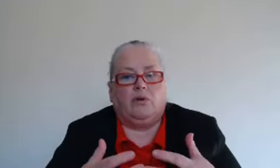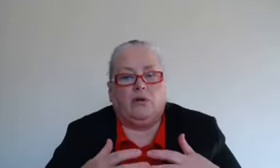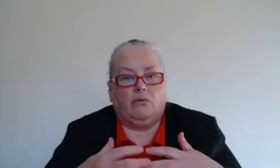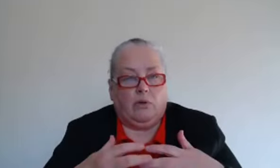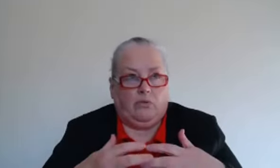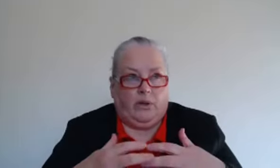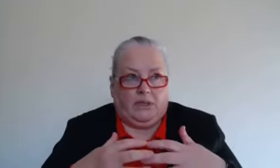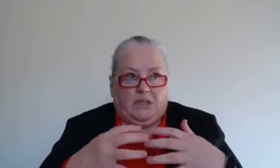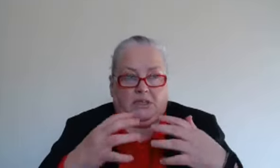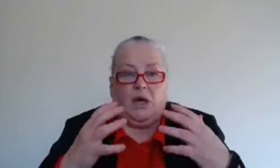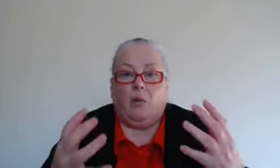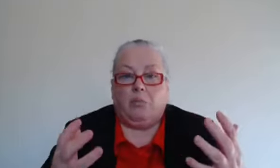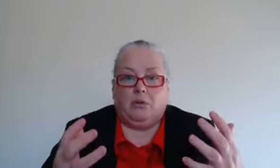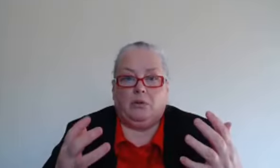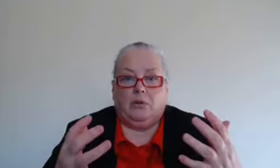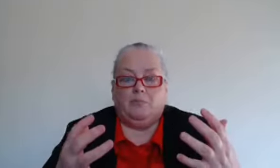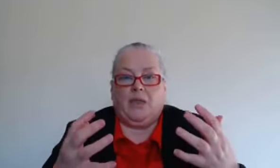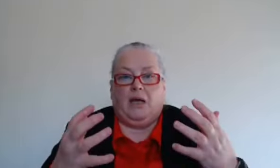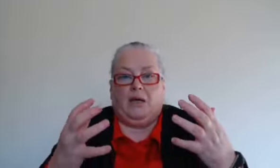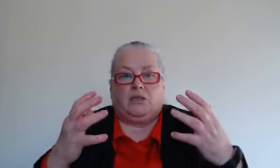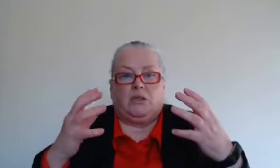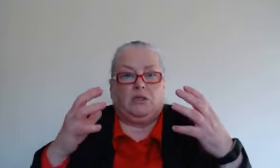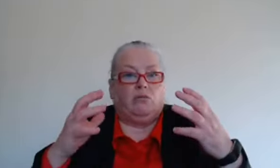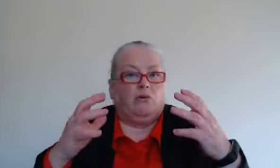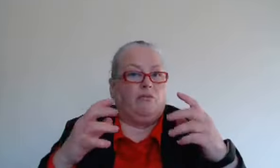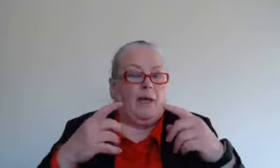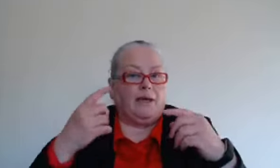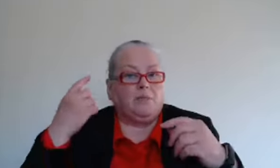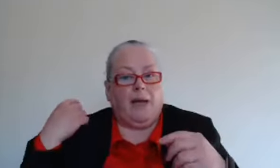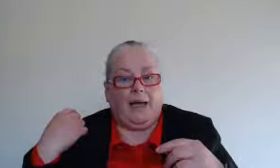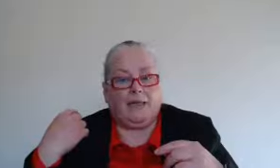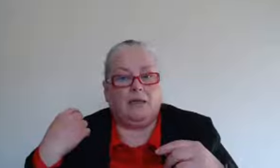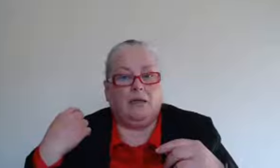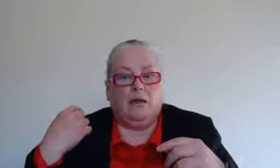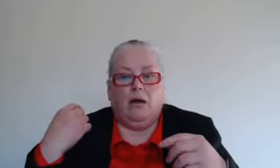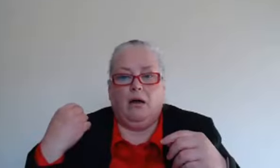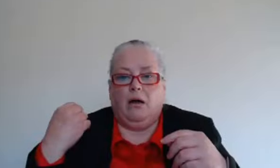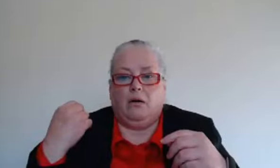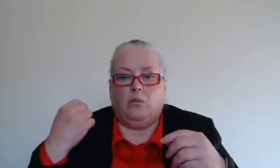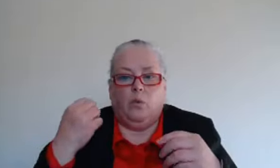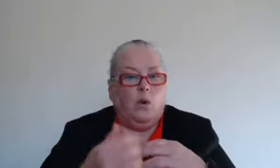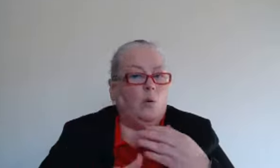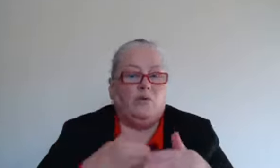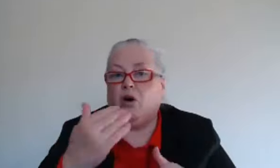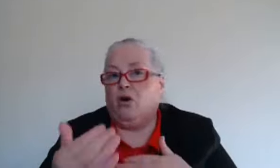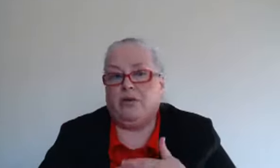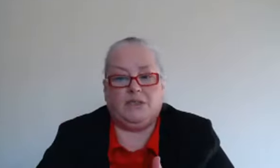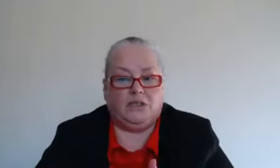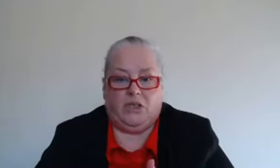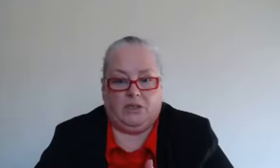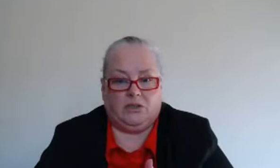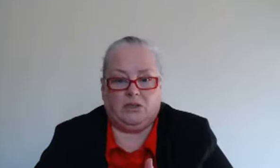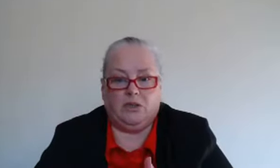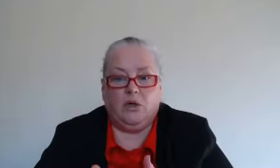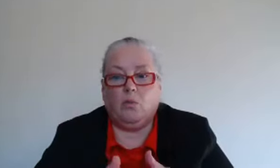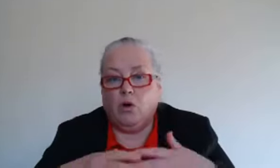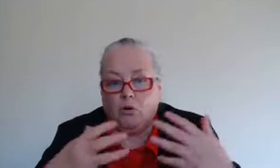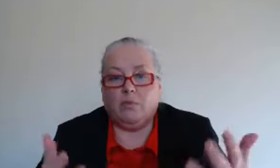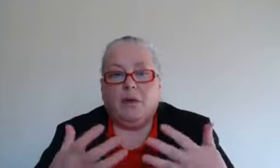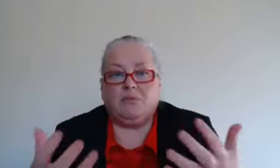we can if we can stop and actually reflect back on what we've already changed we're going to be able